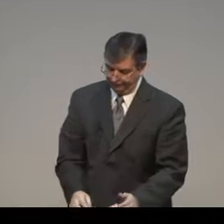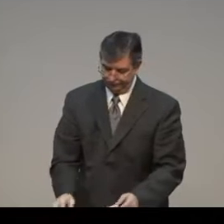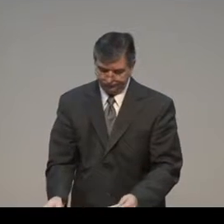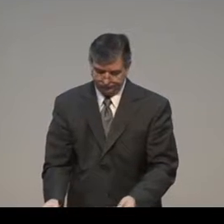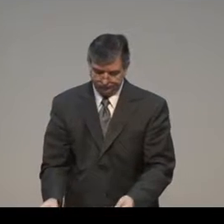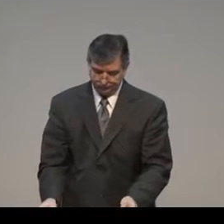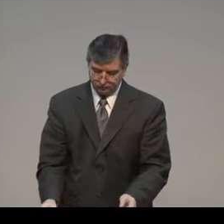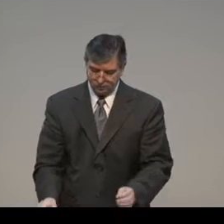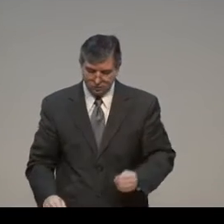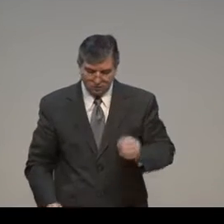9.